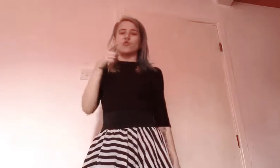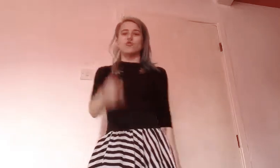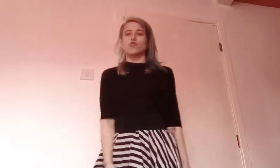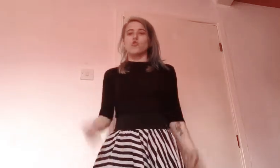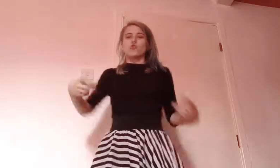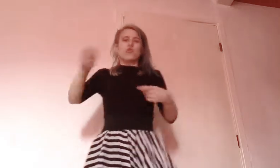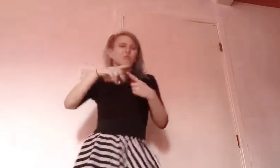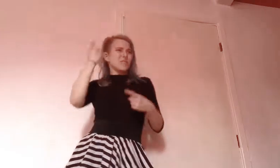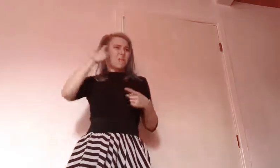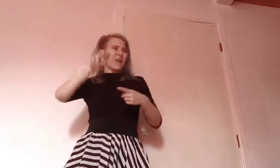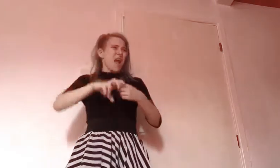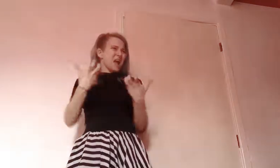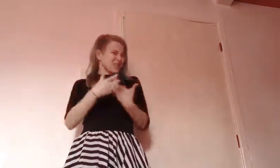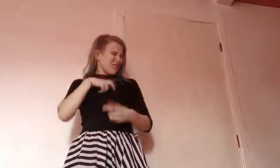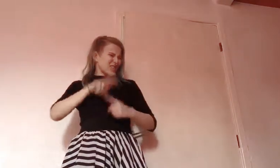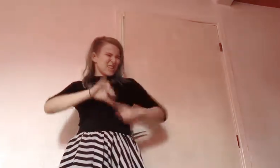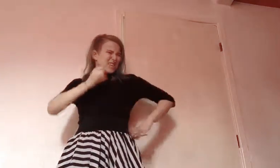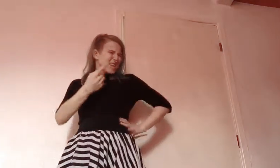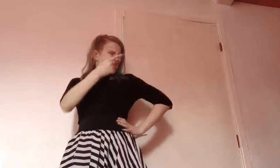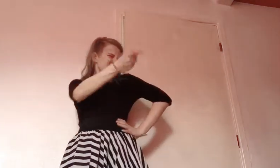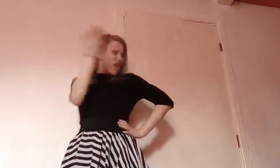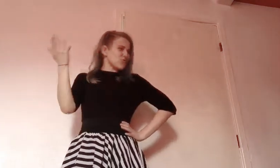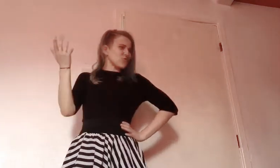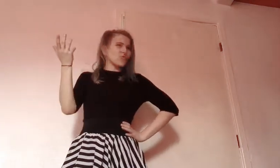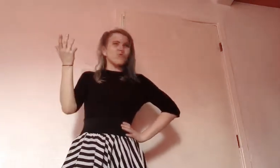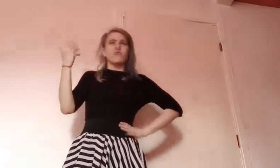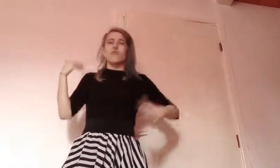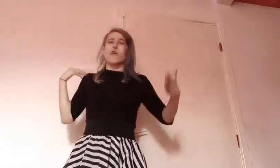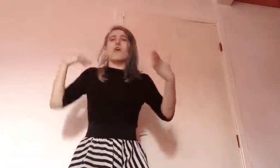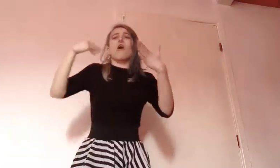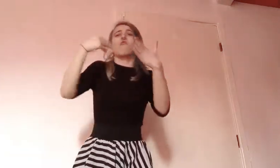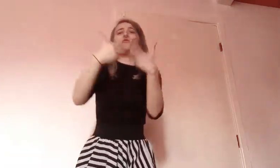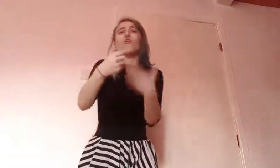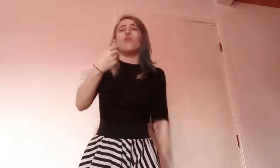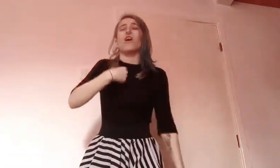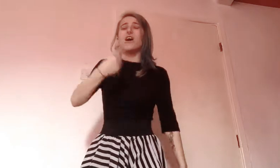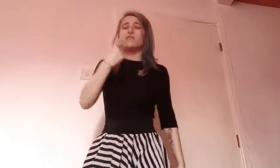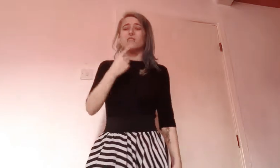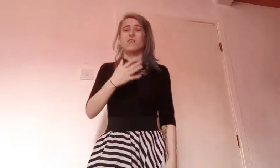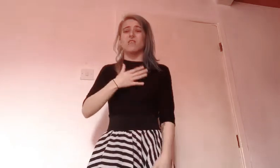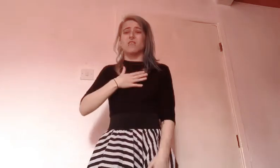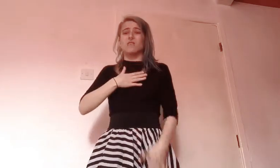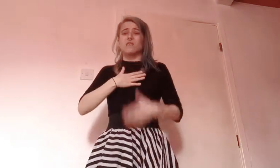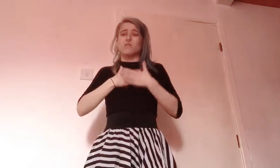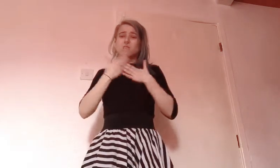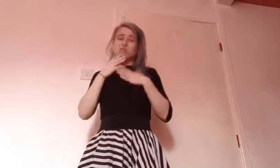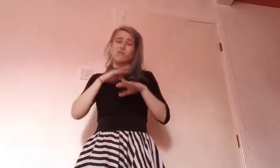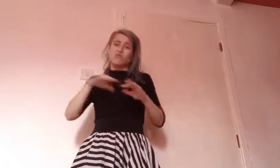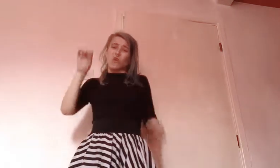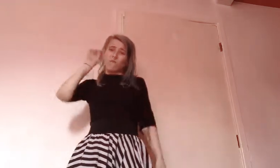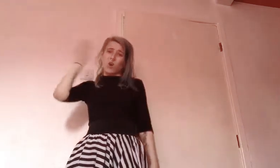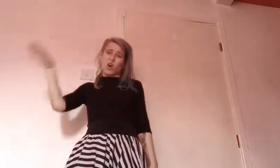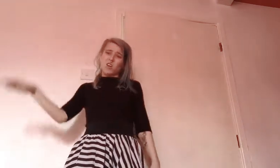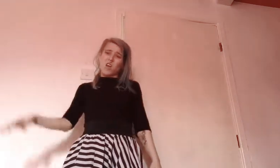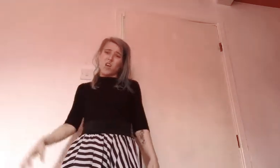next to you You think gonna get this sitting next to you But after all I've said Please don't forget